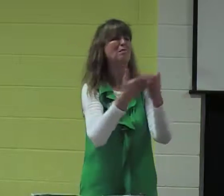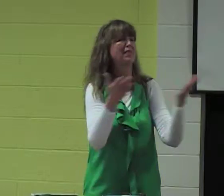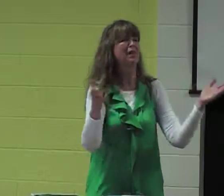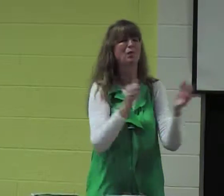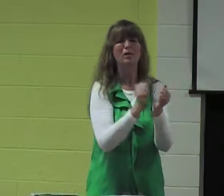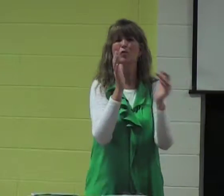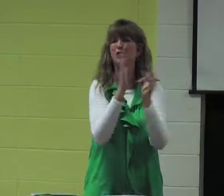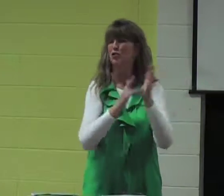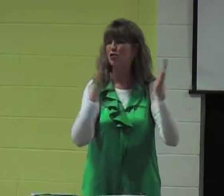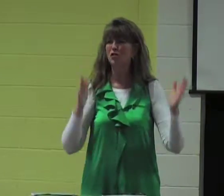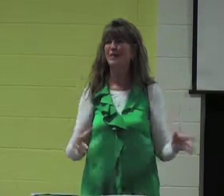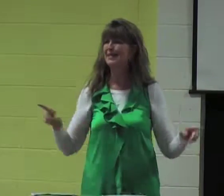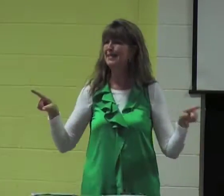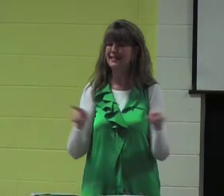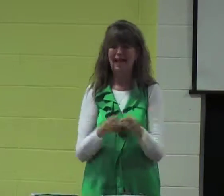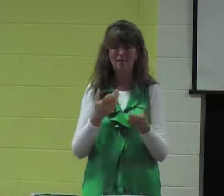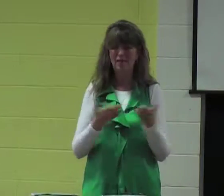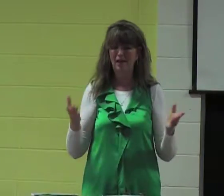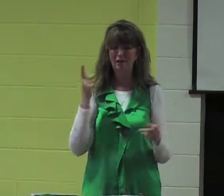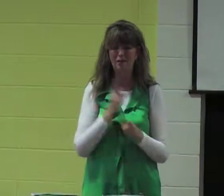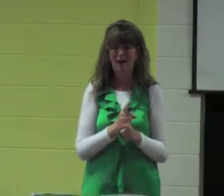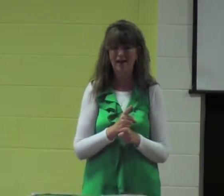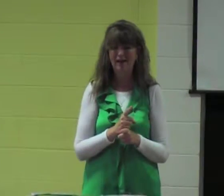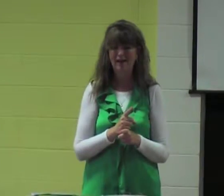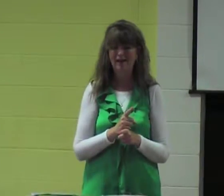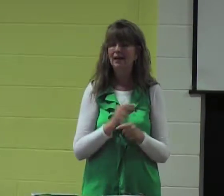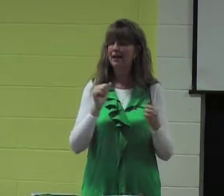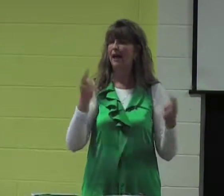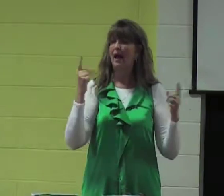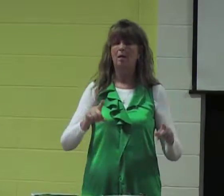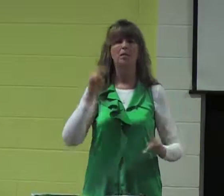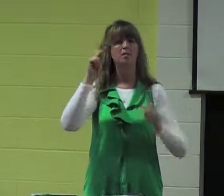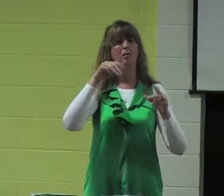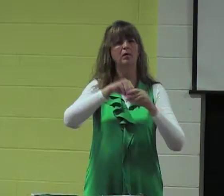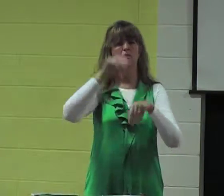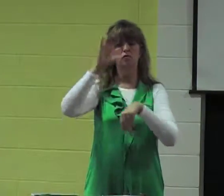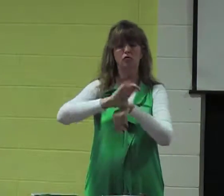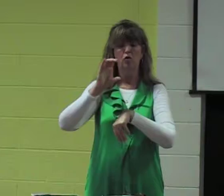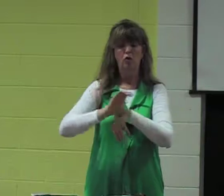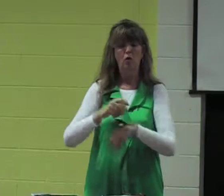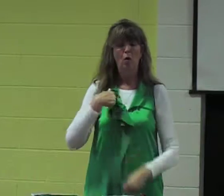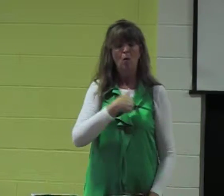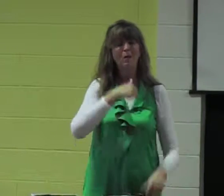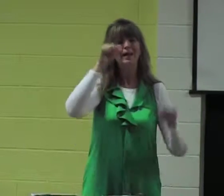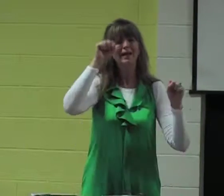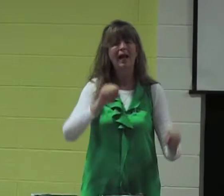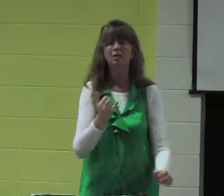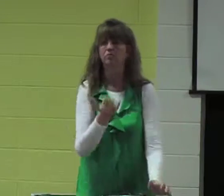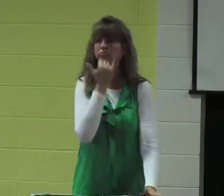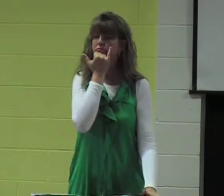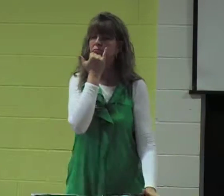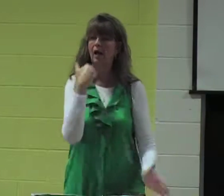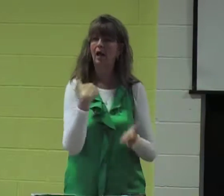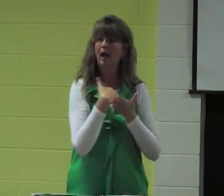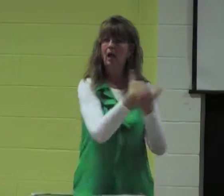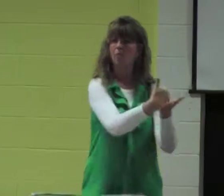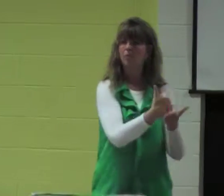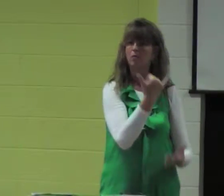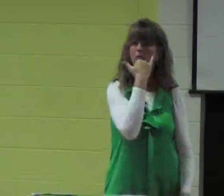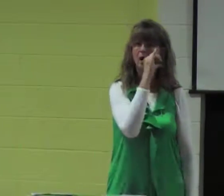But the same thing can happen to Christians. It can happen to people in the church. We